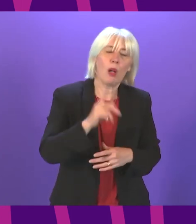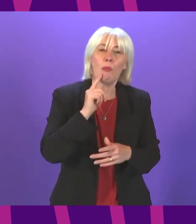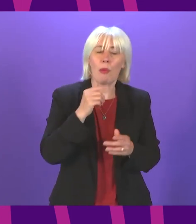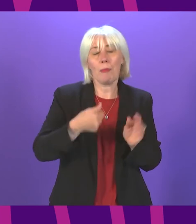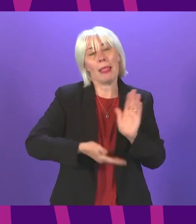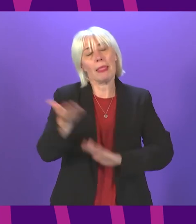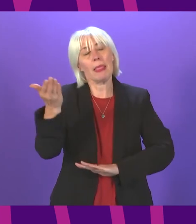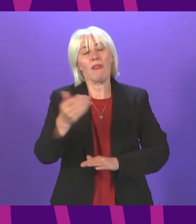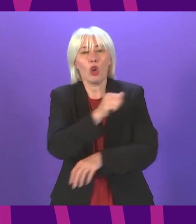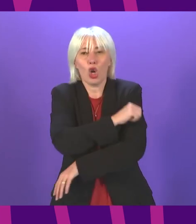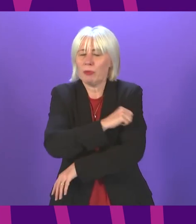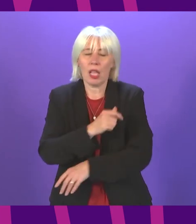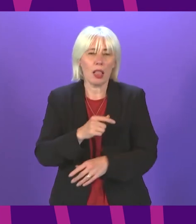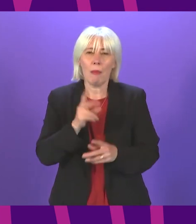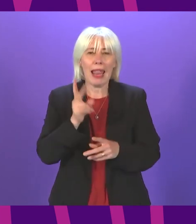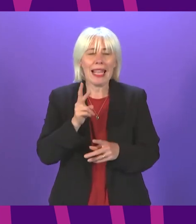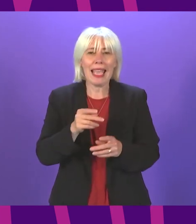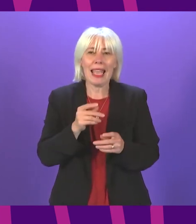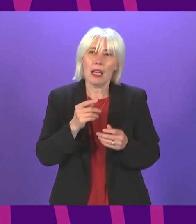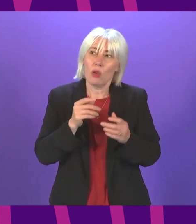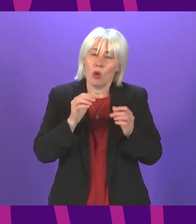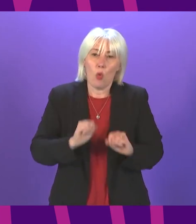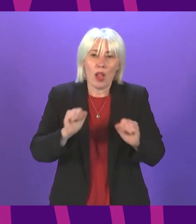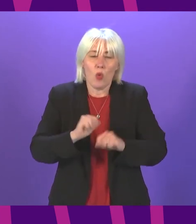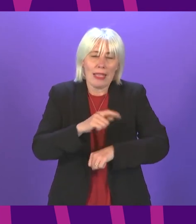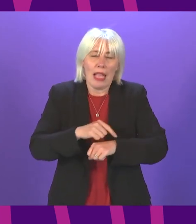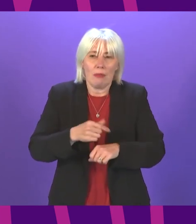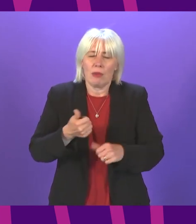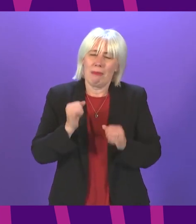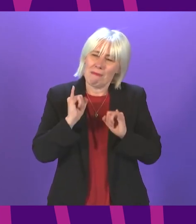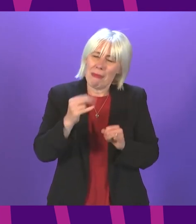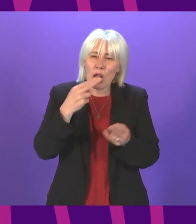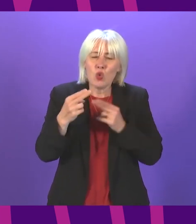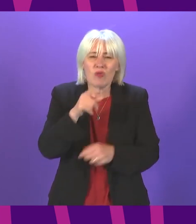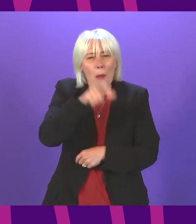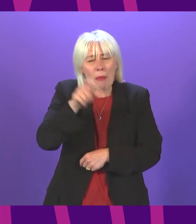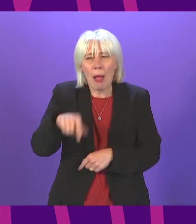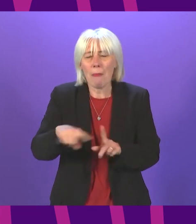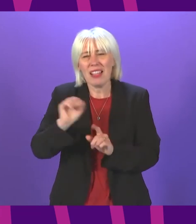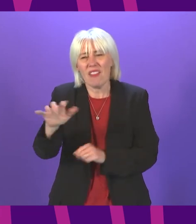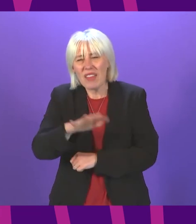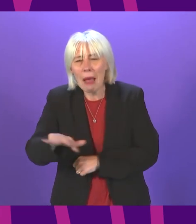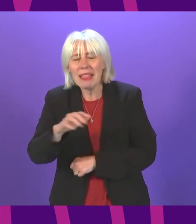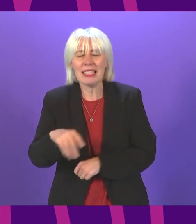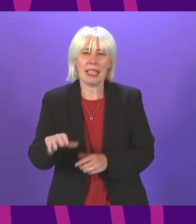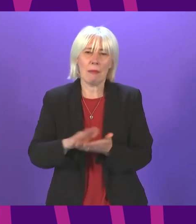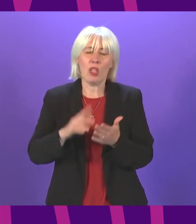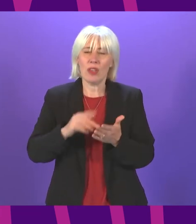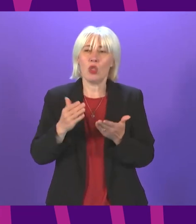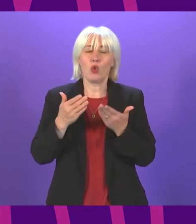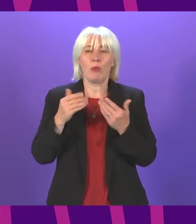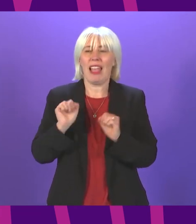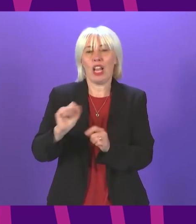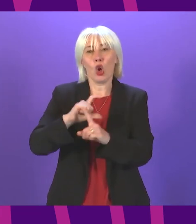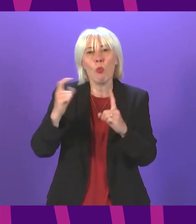rising again bad news for patients and their families and it reinforces the need for wider care in our community